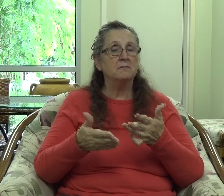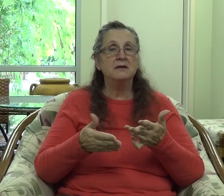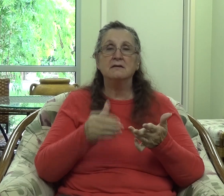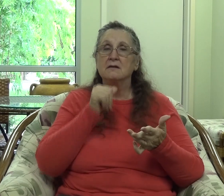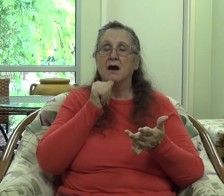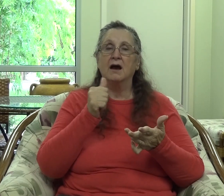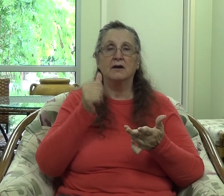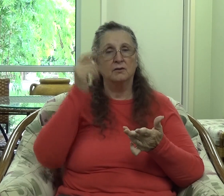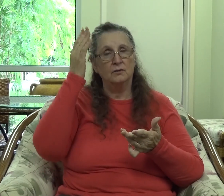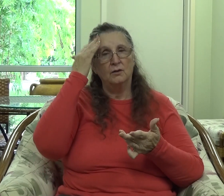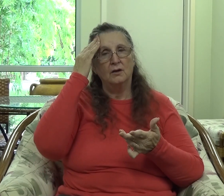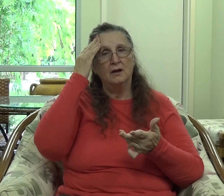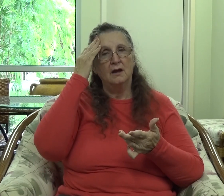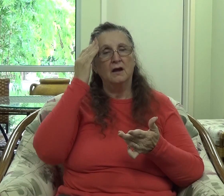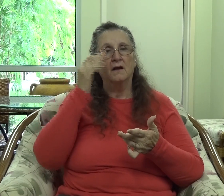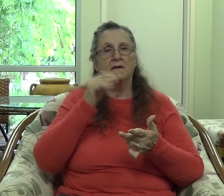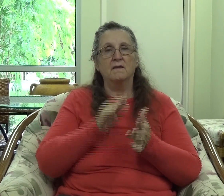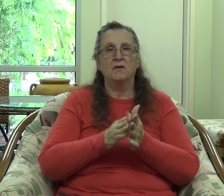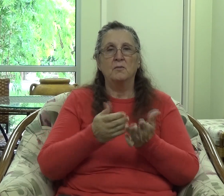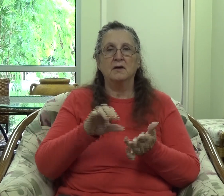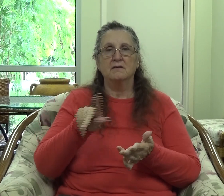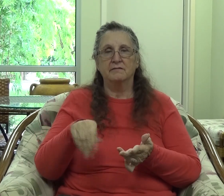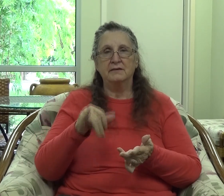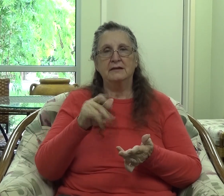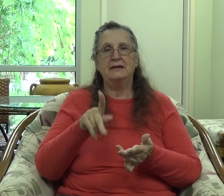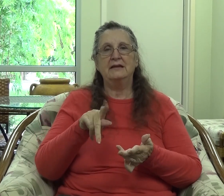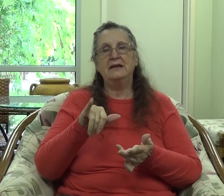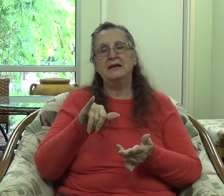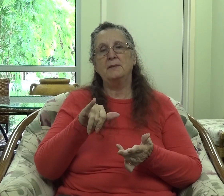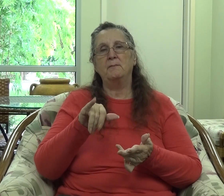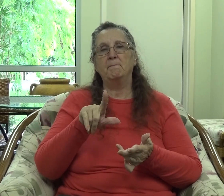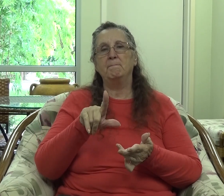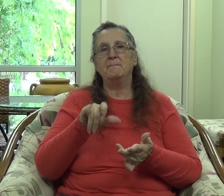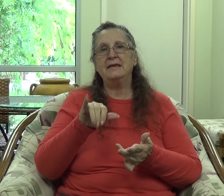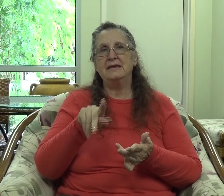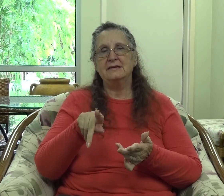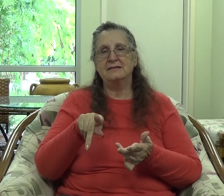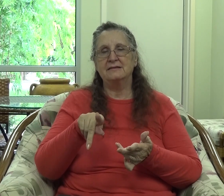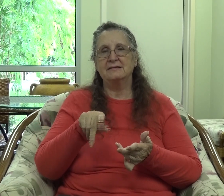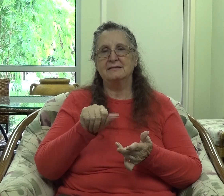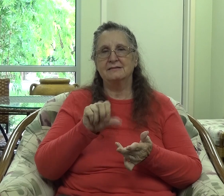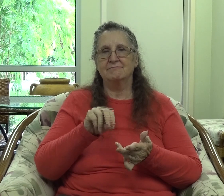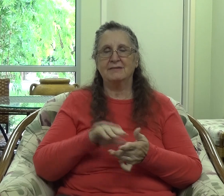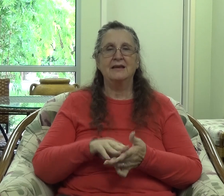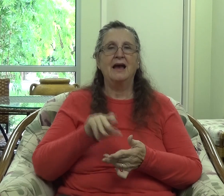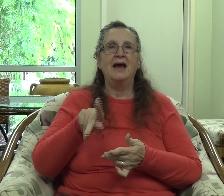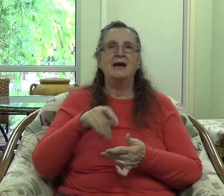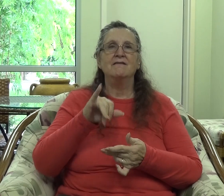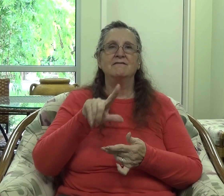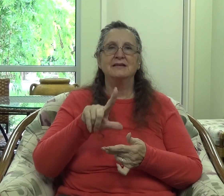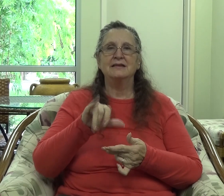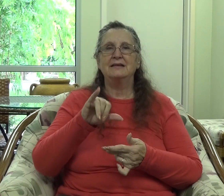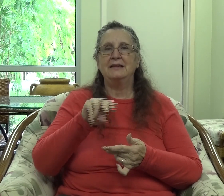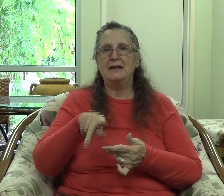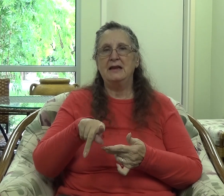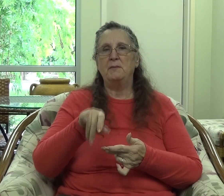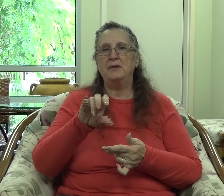of Philippians is a book that or a letter that Paul wrote to the church in Philippi. It was a thank you letter to them.